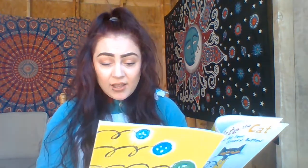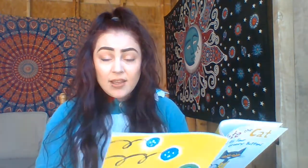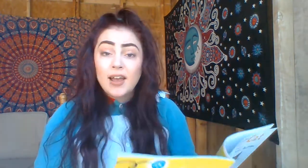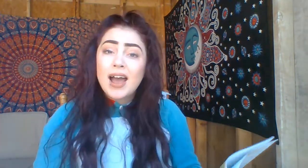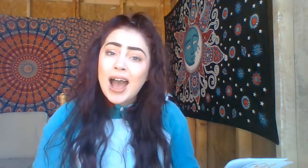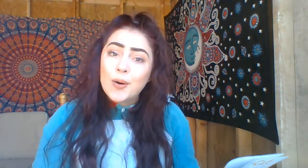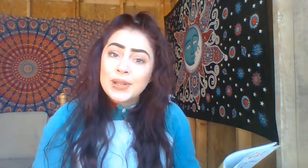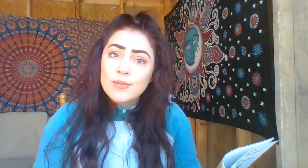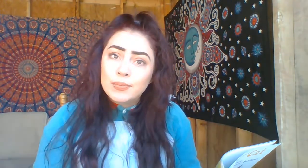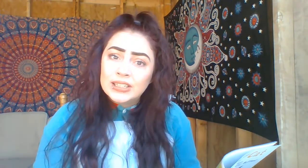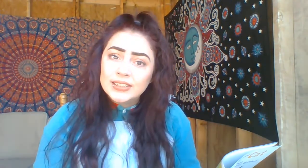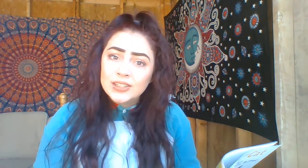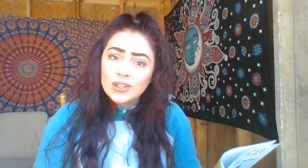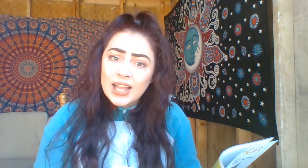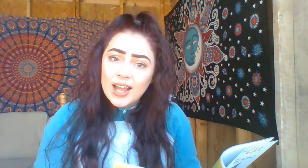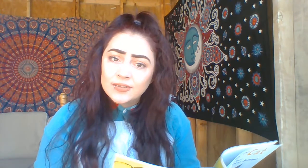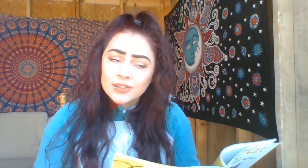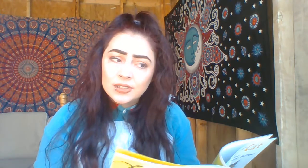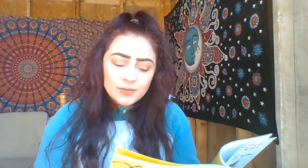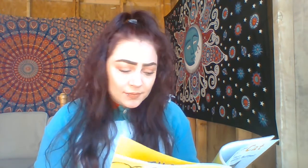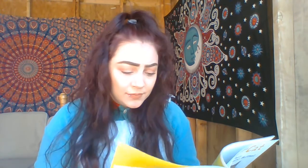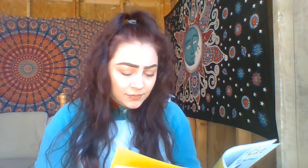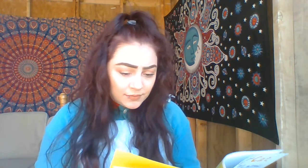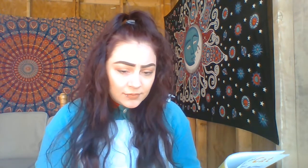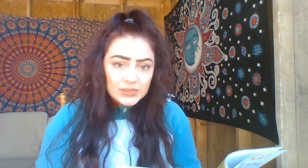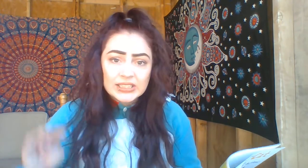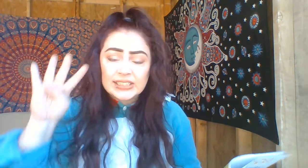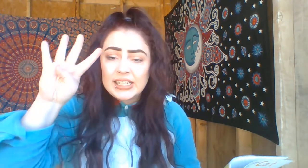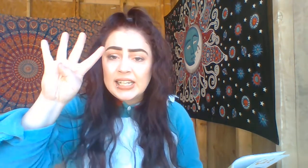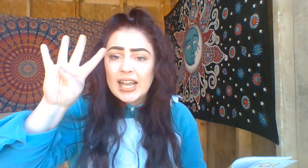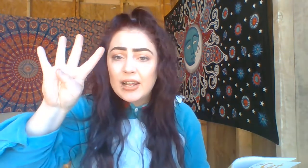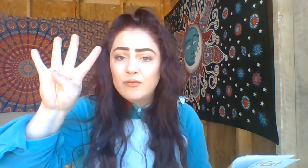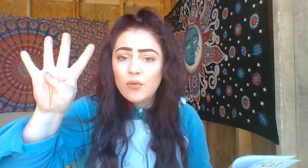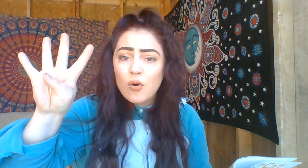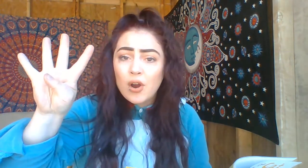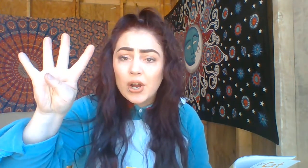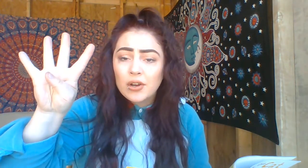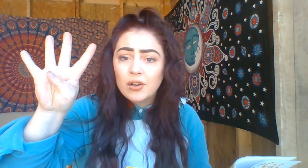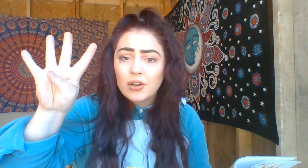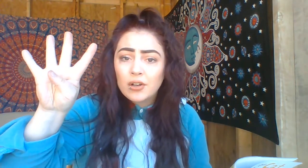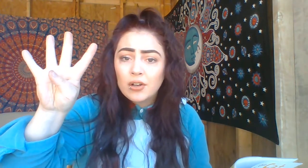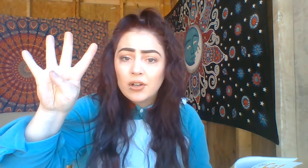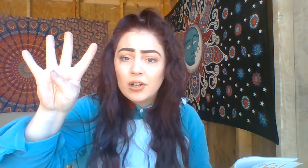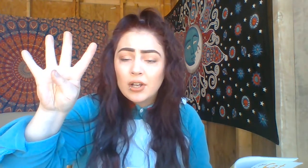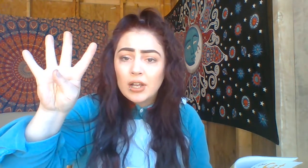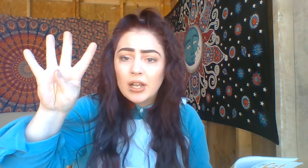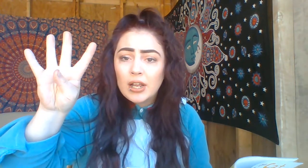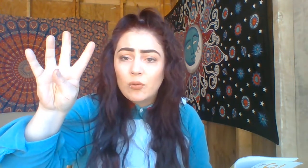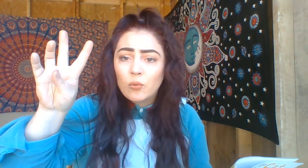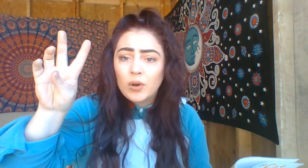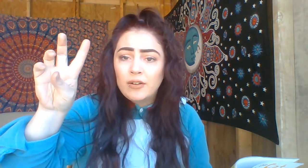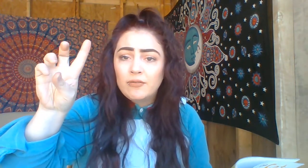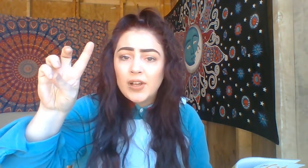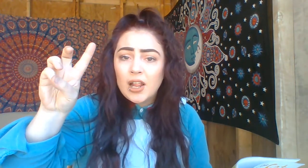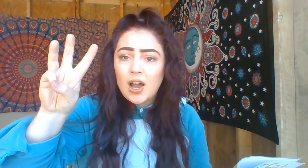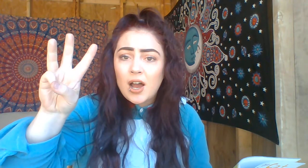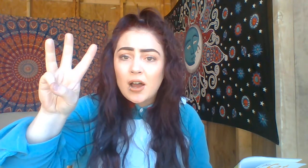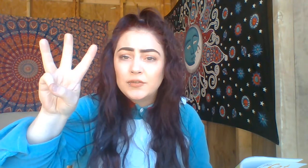How many buttons are left? See, he had four. And one fell off.